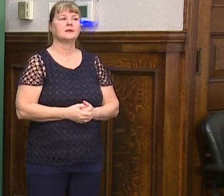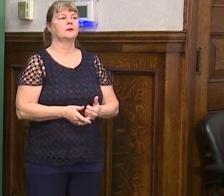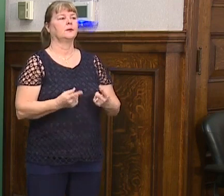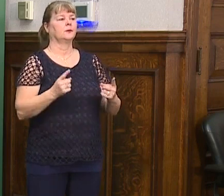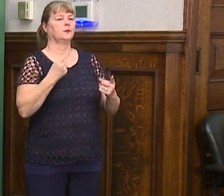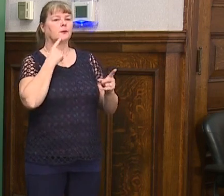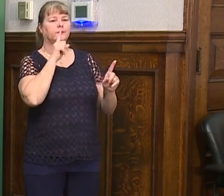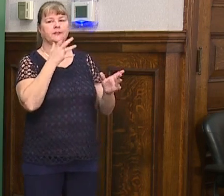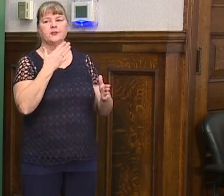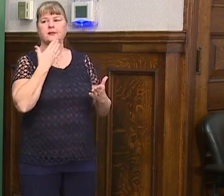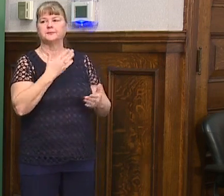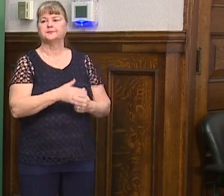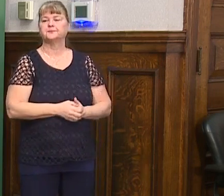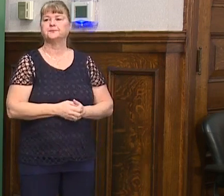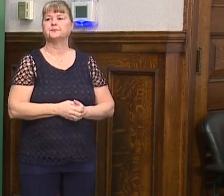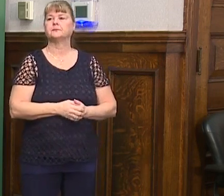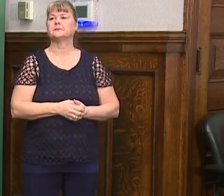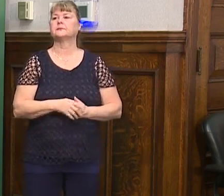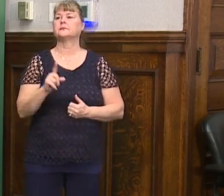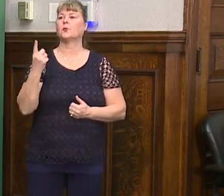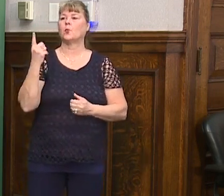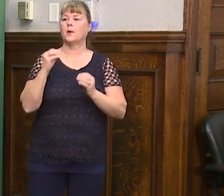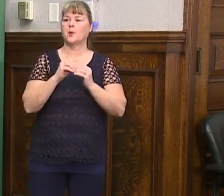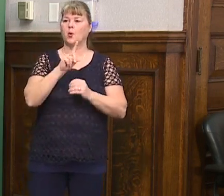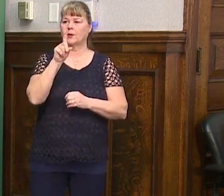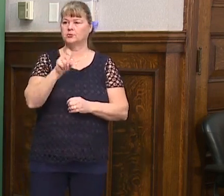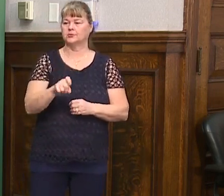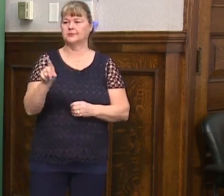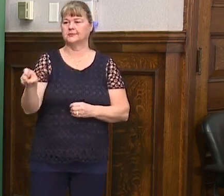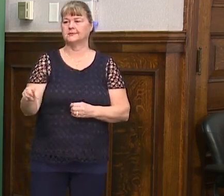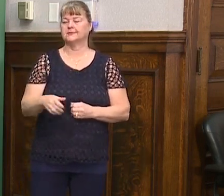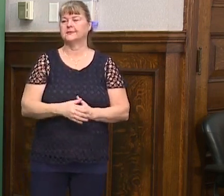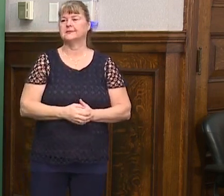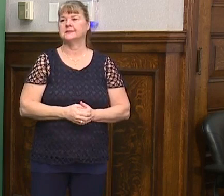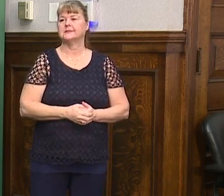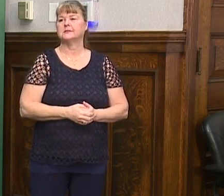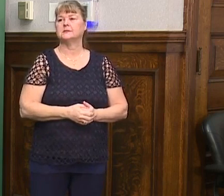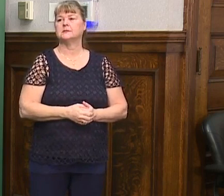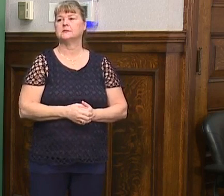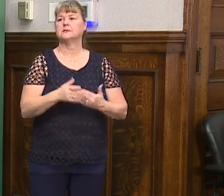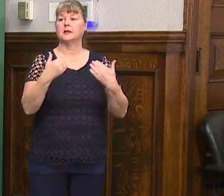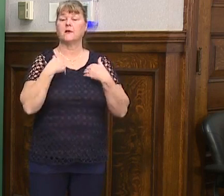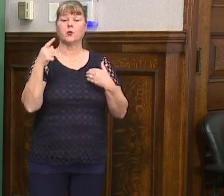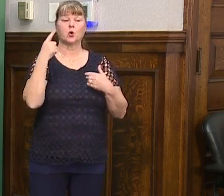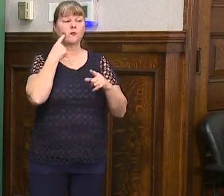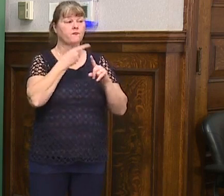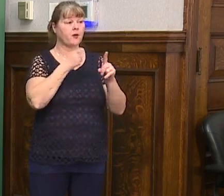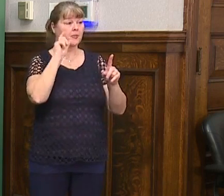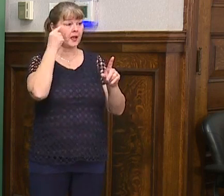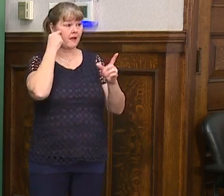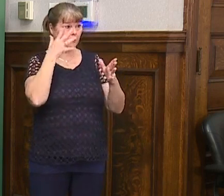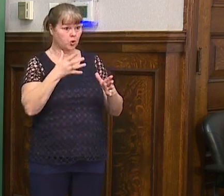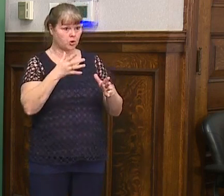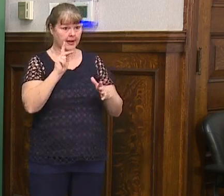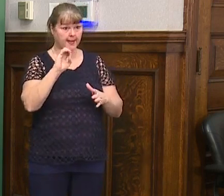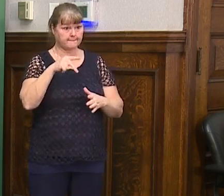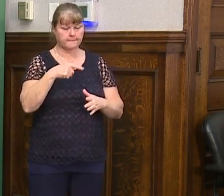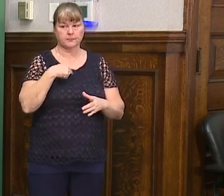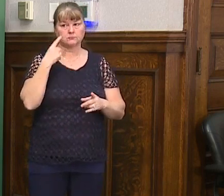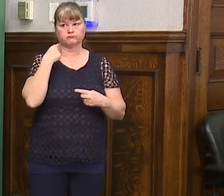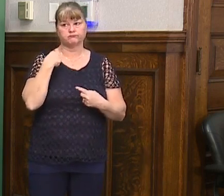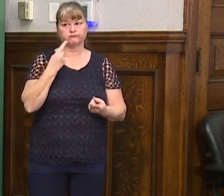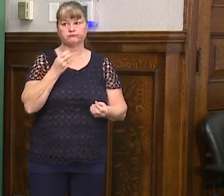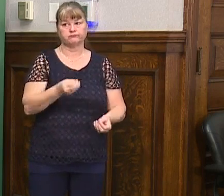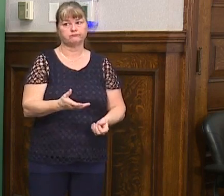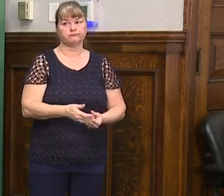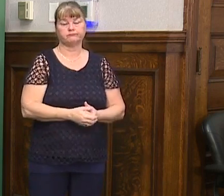There we go. Thank you. All right. Mr. Mayor, actually one more question. Sure. Have you heard from the governor at all? I have not heard from the